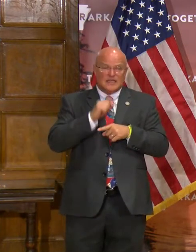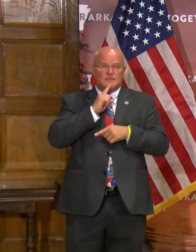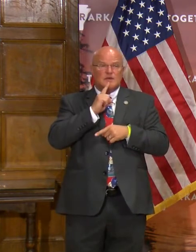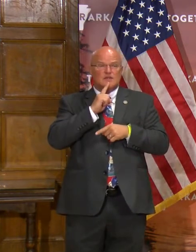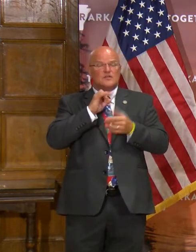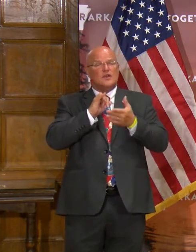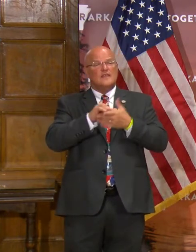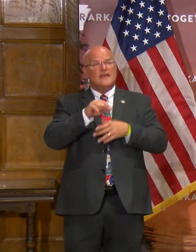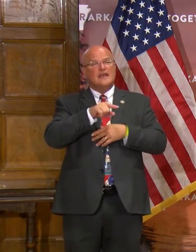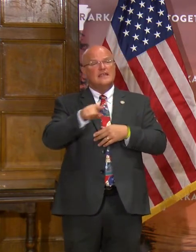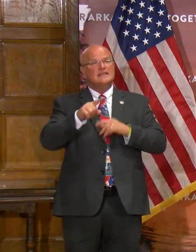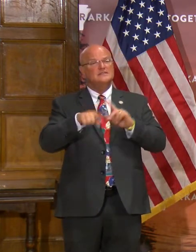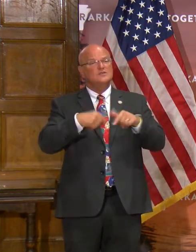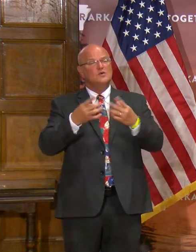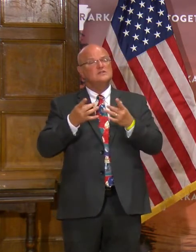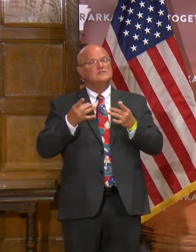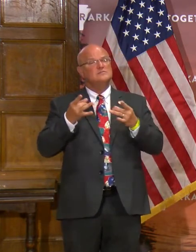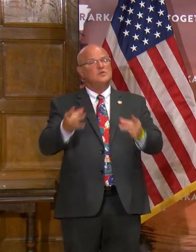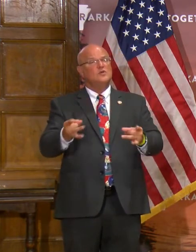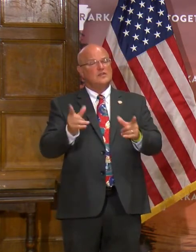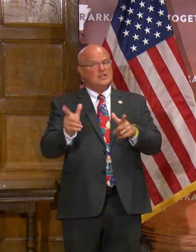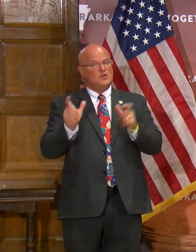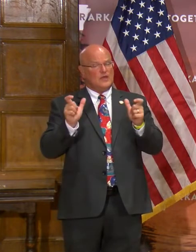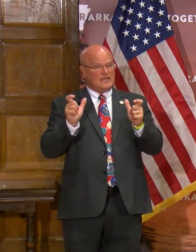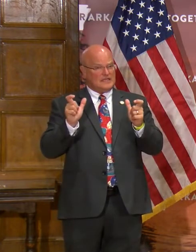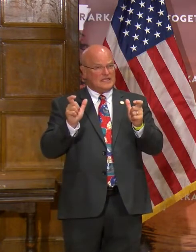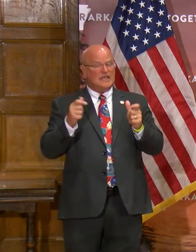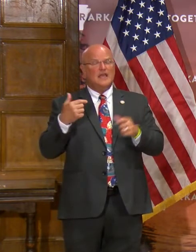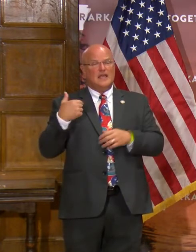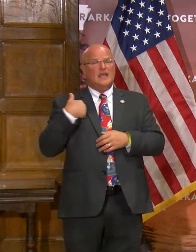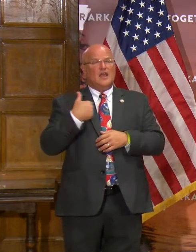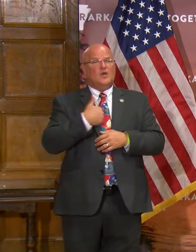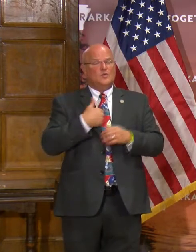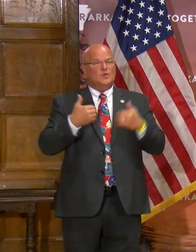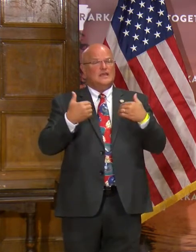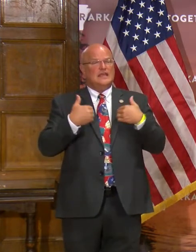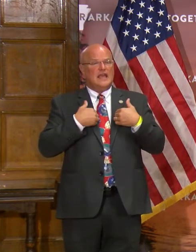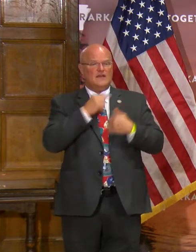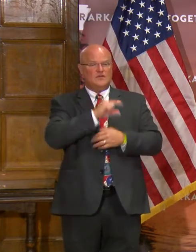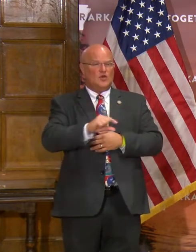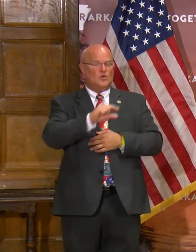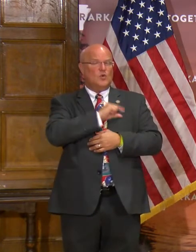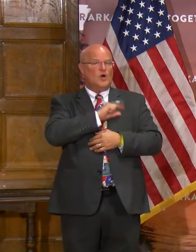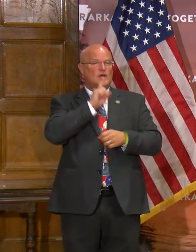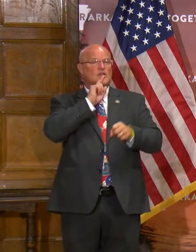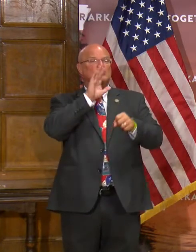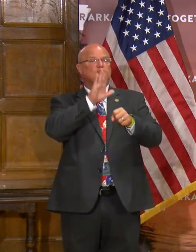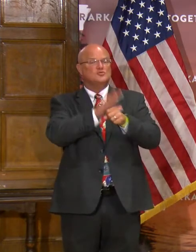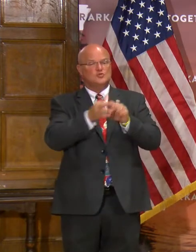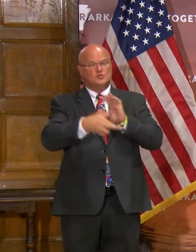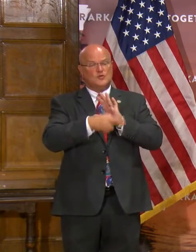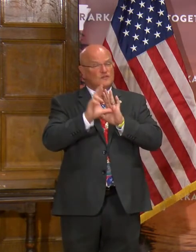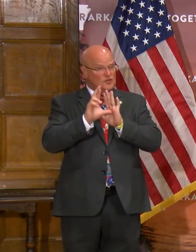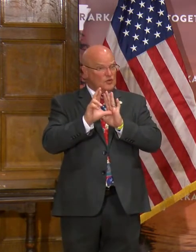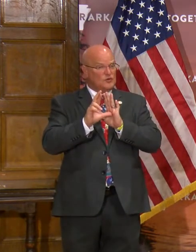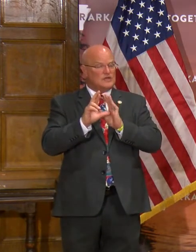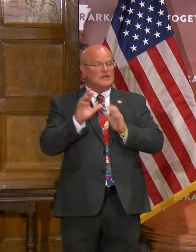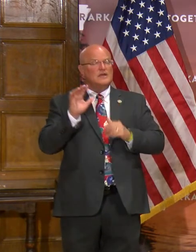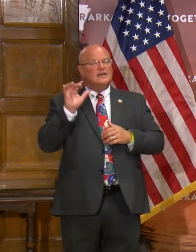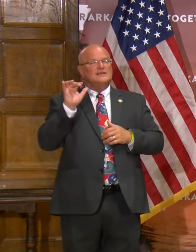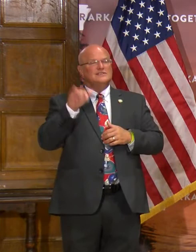it's going smoothly and quickly and that we have a quality assurance review so that